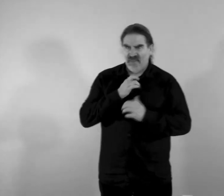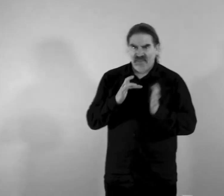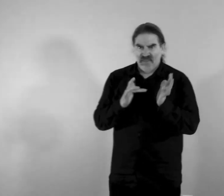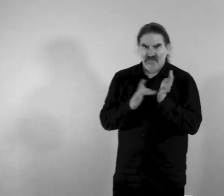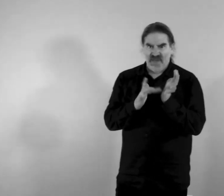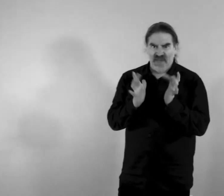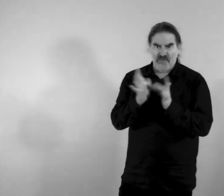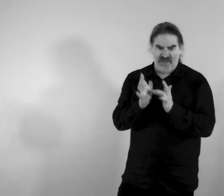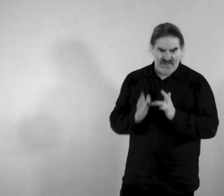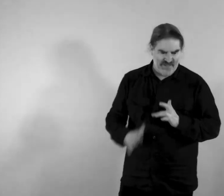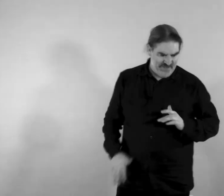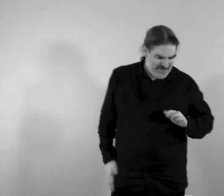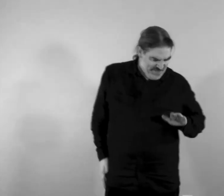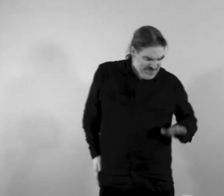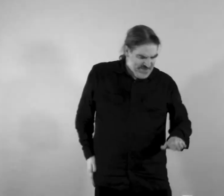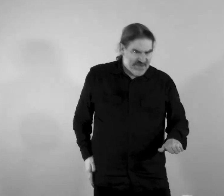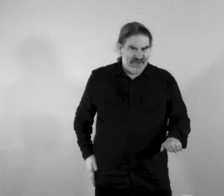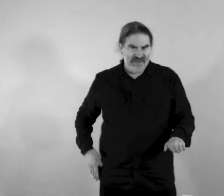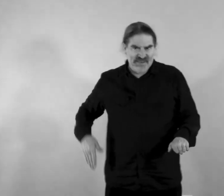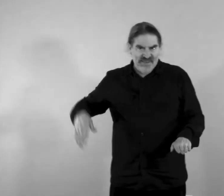then he puts his left hand on the bible